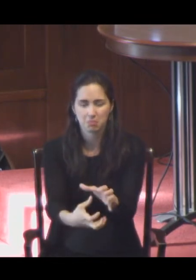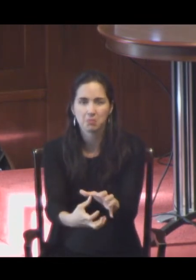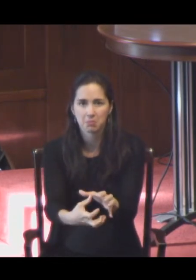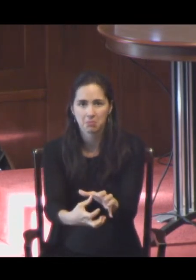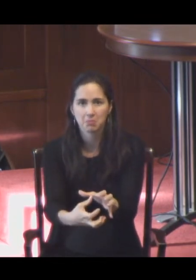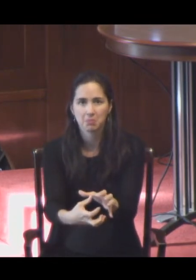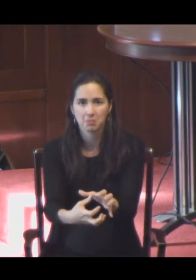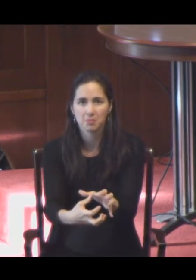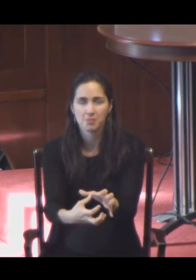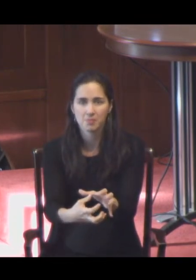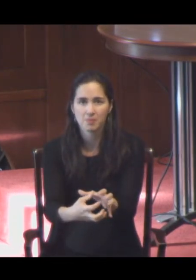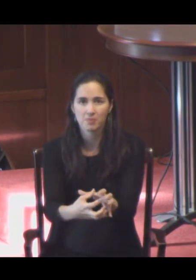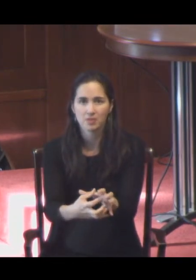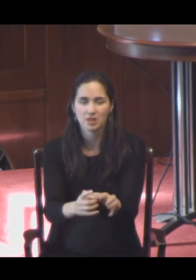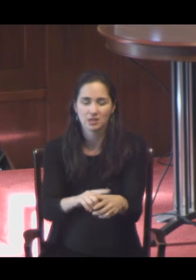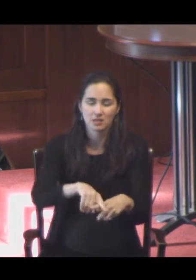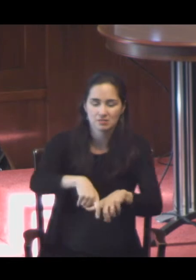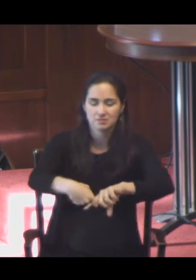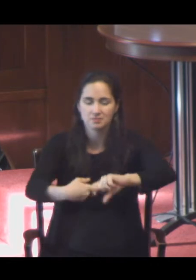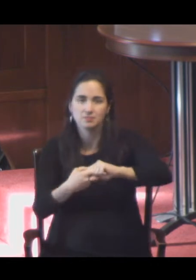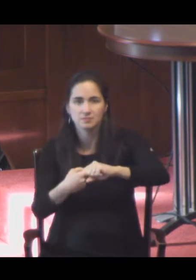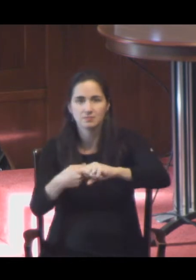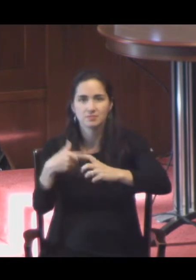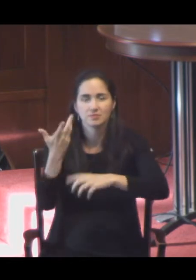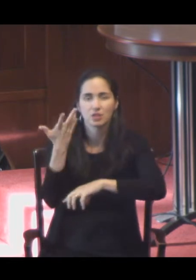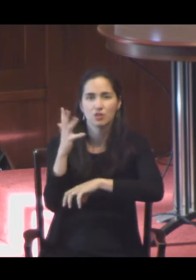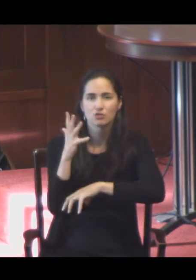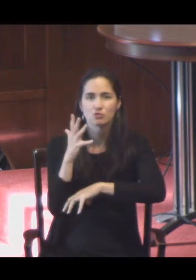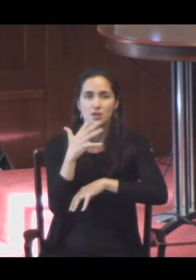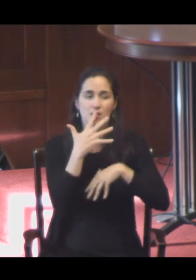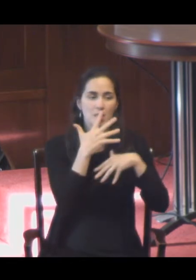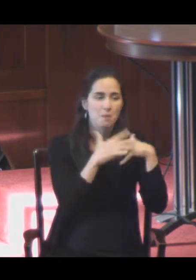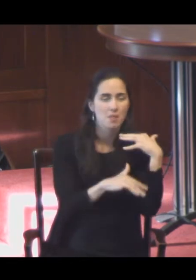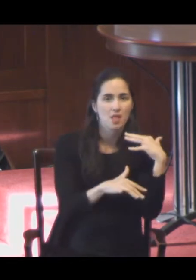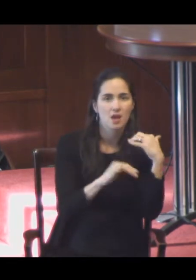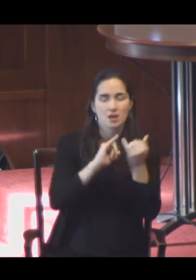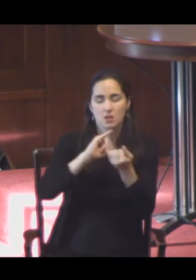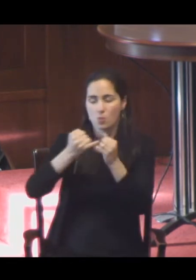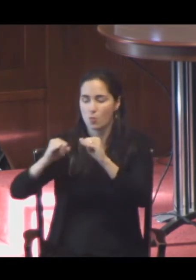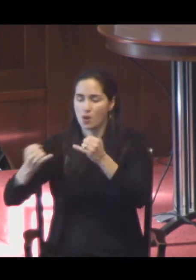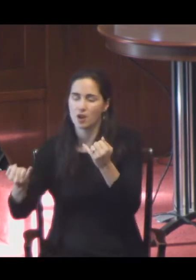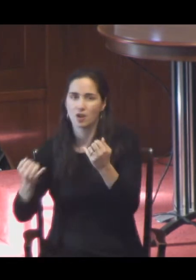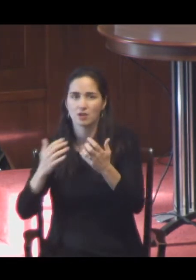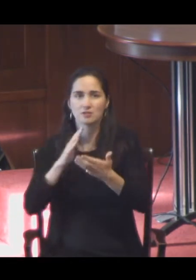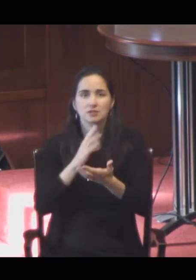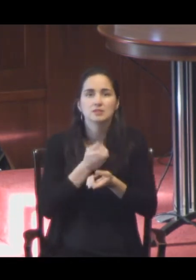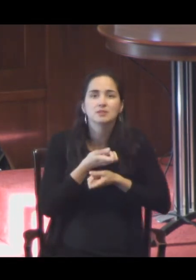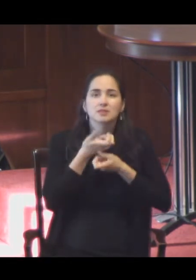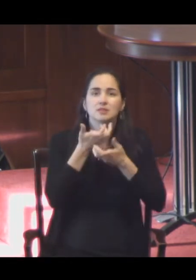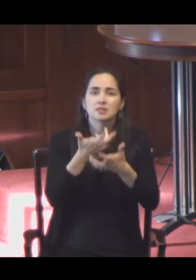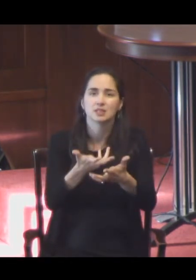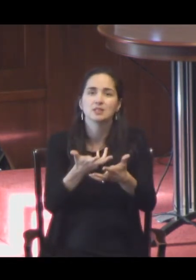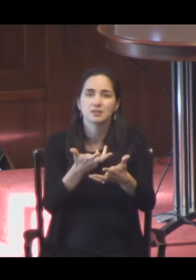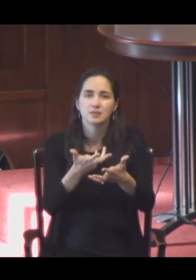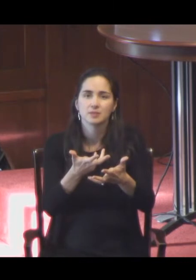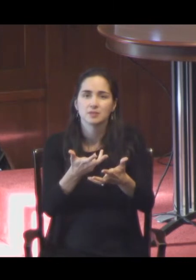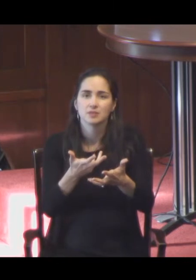The trilling wire in the blood sings below inveterate scars, appeasing long forgotten wars.